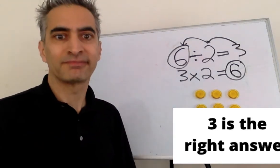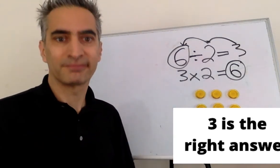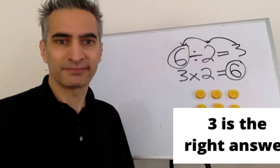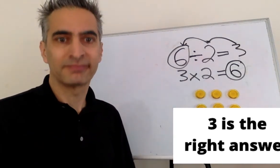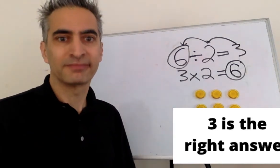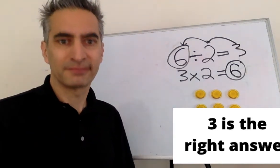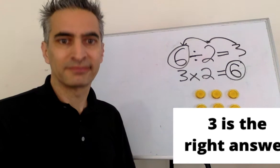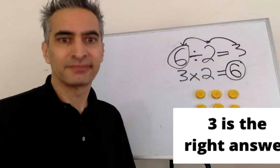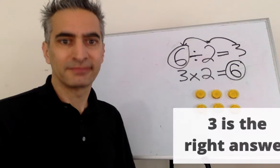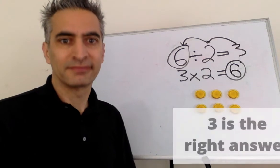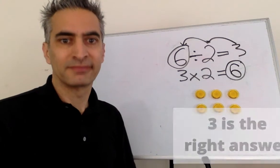answer.